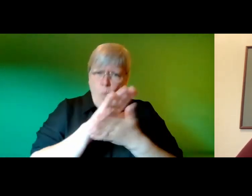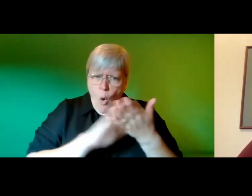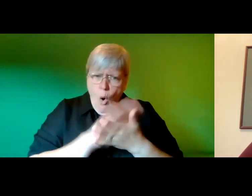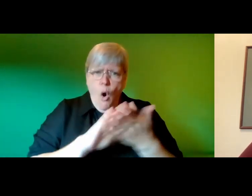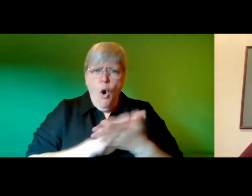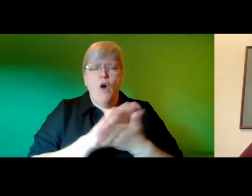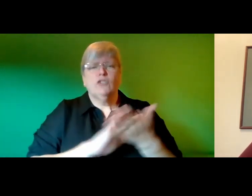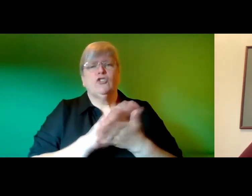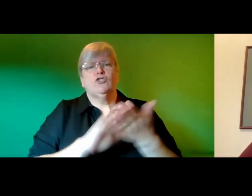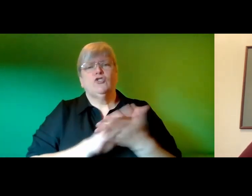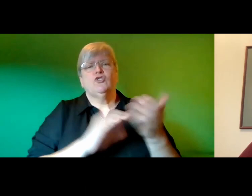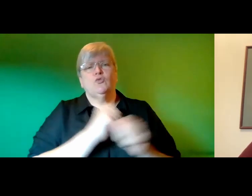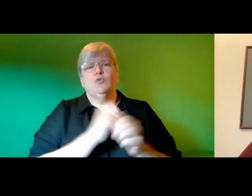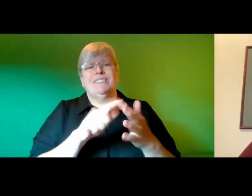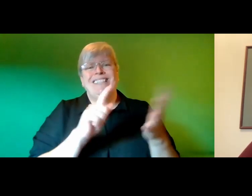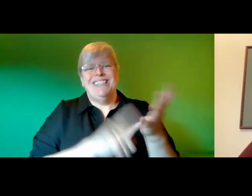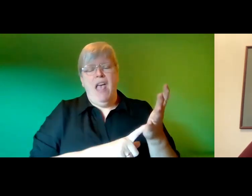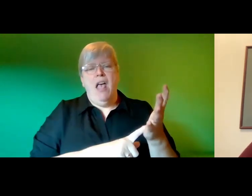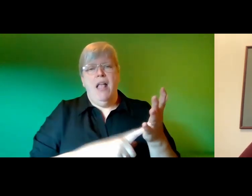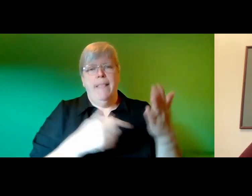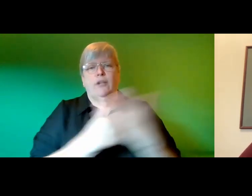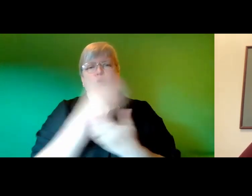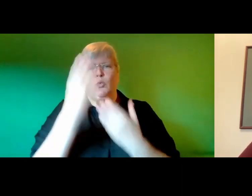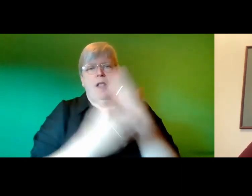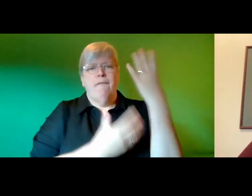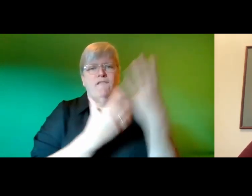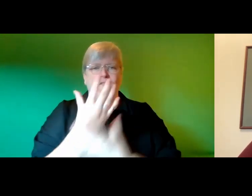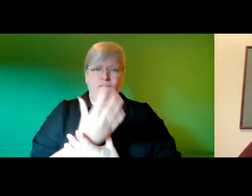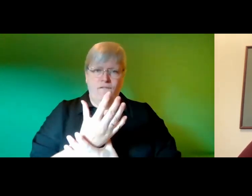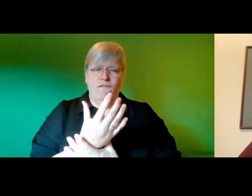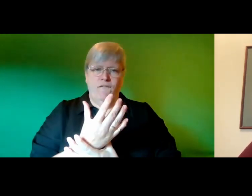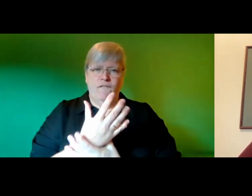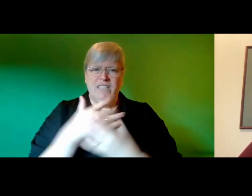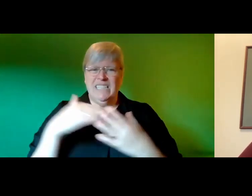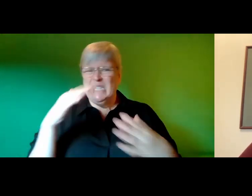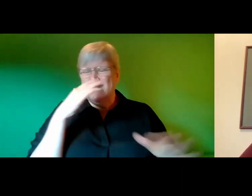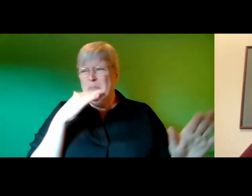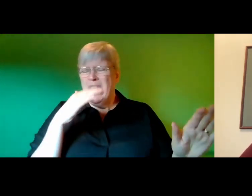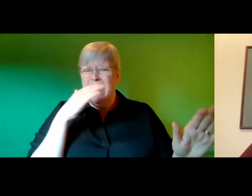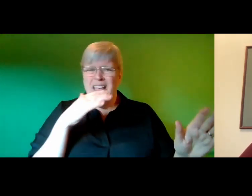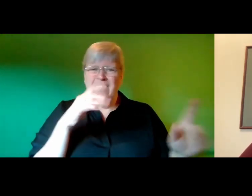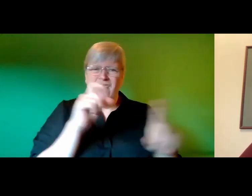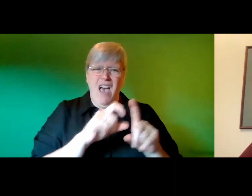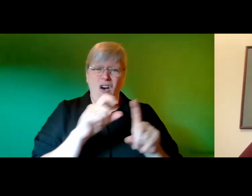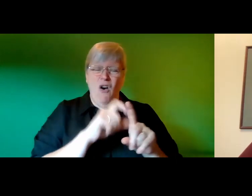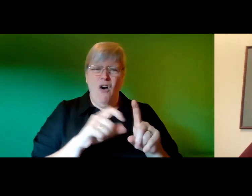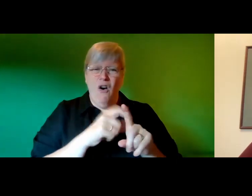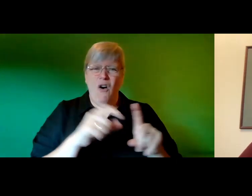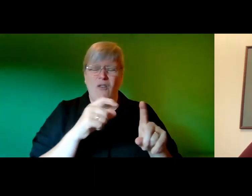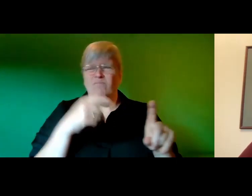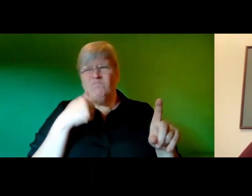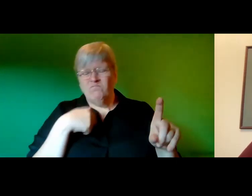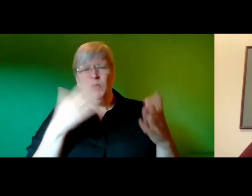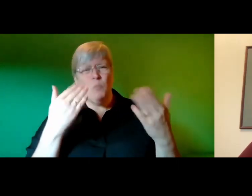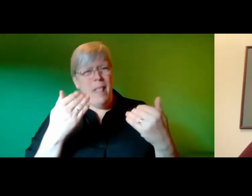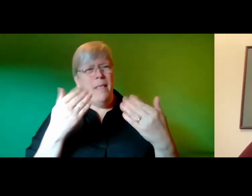alcohol day gel and puts on a new pair of rubber gloves the smell of the alcohol evaporating gives a welcome break to the scent